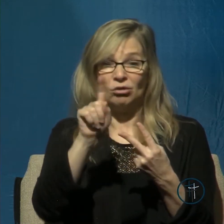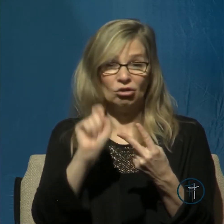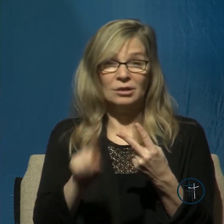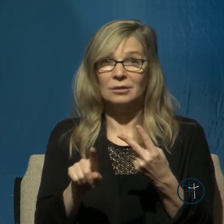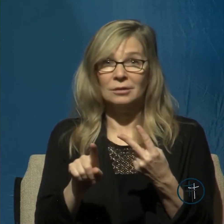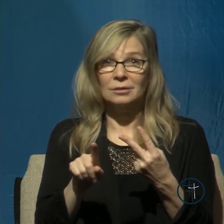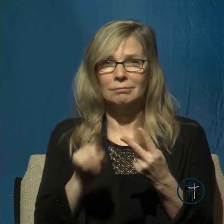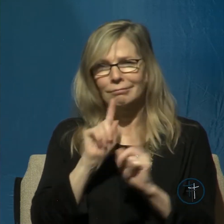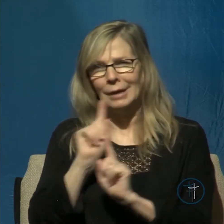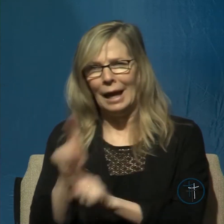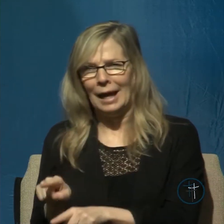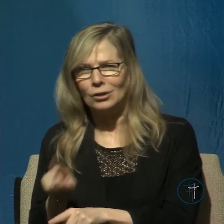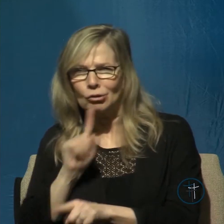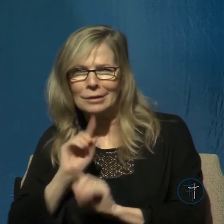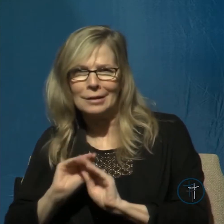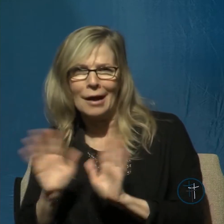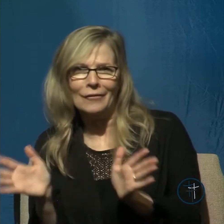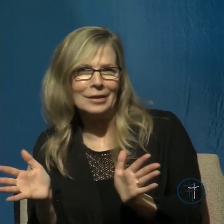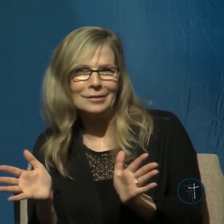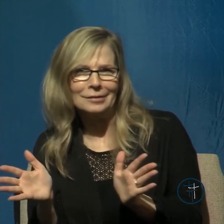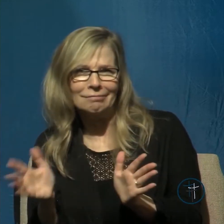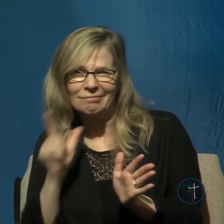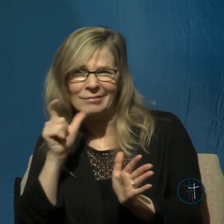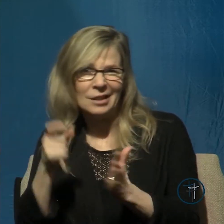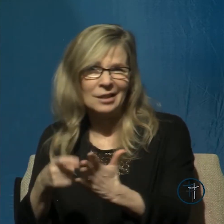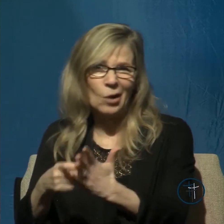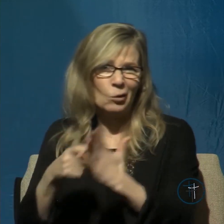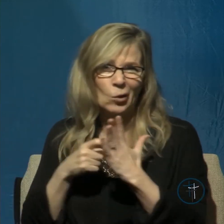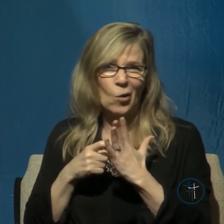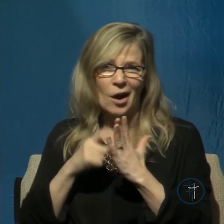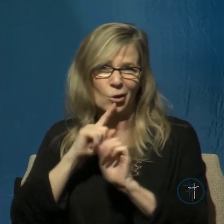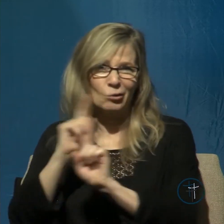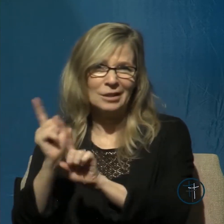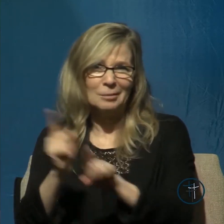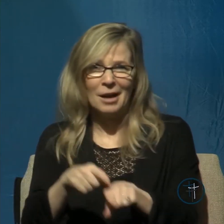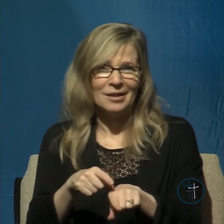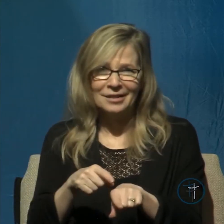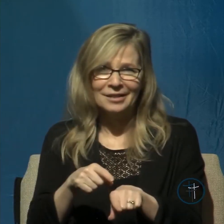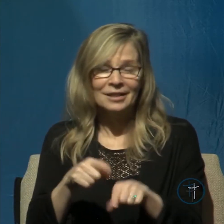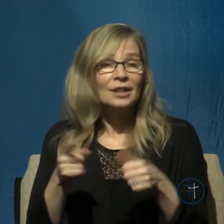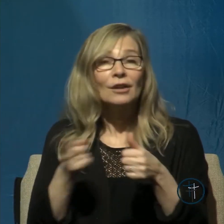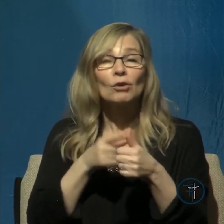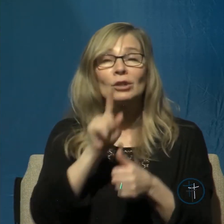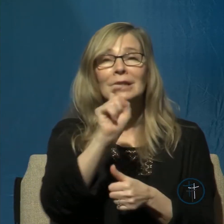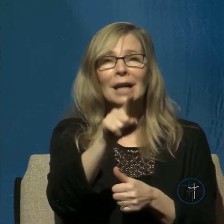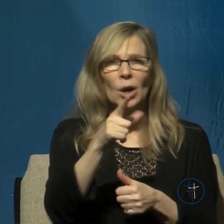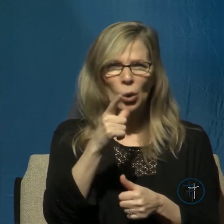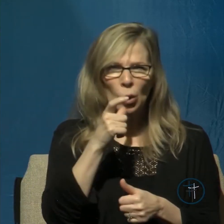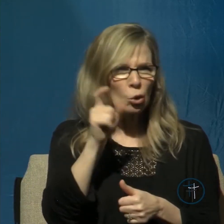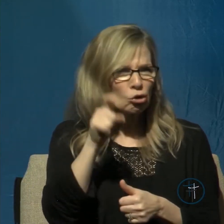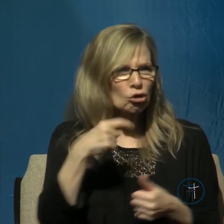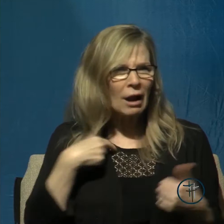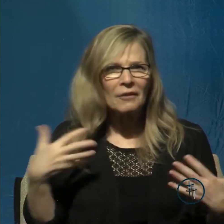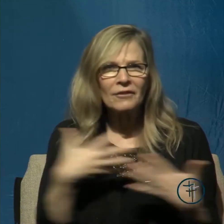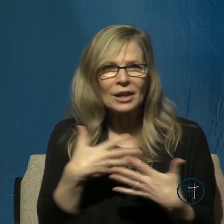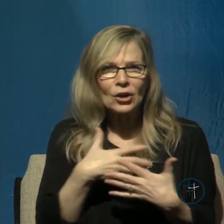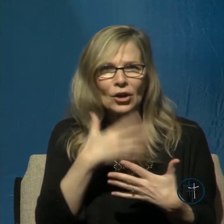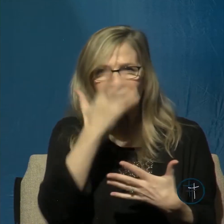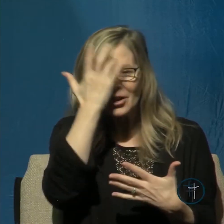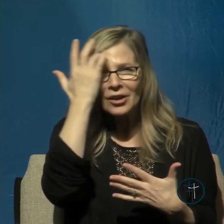obvious, so that they don't even require a response. First, he has whom shall I fear? And his second question